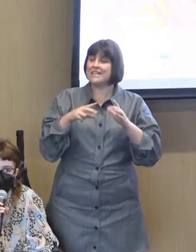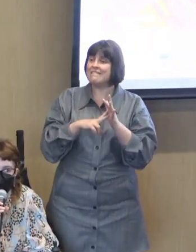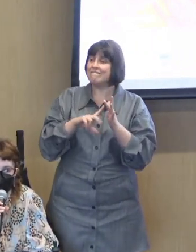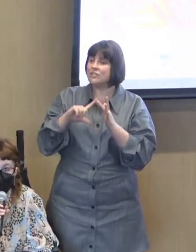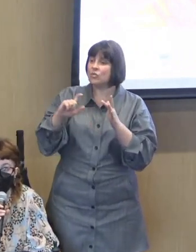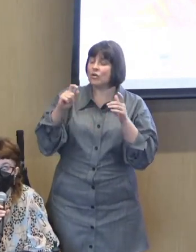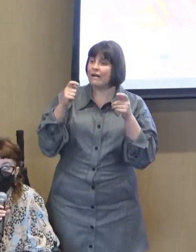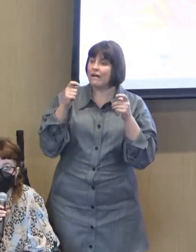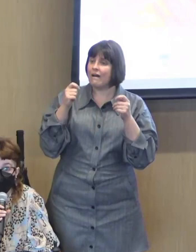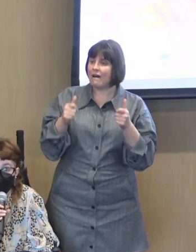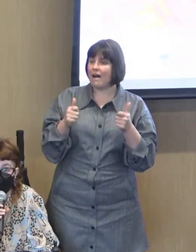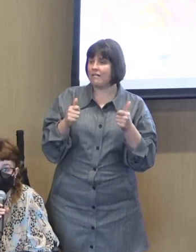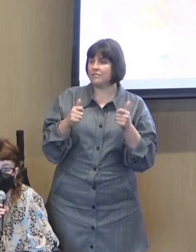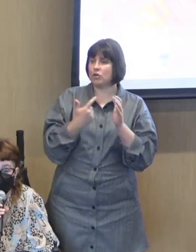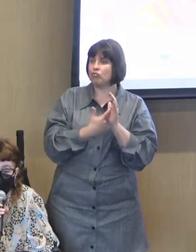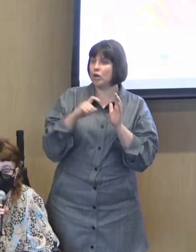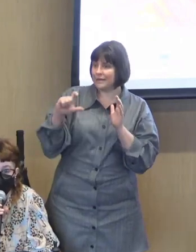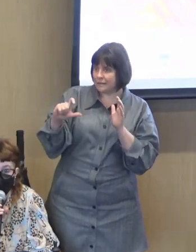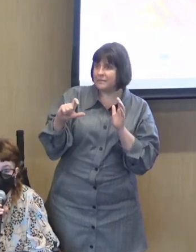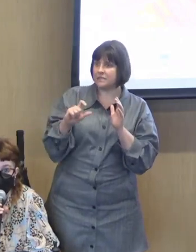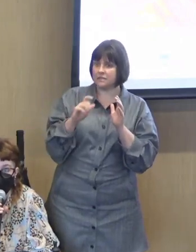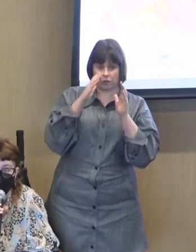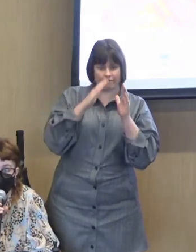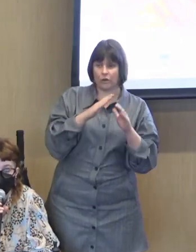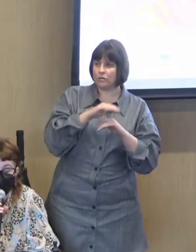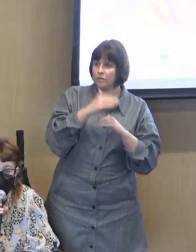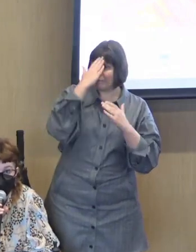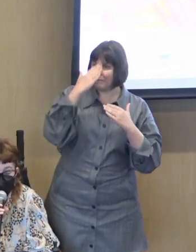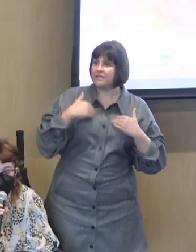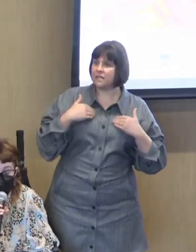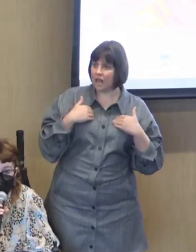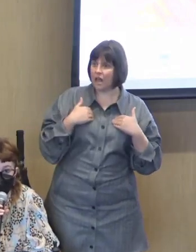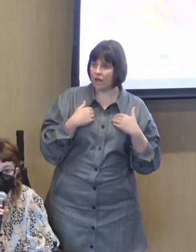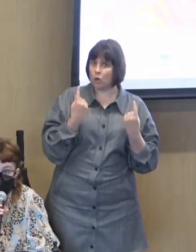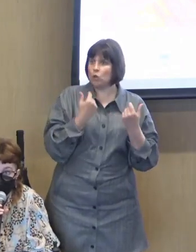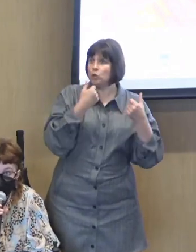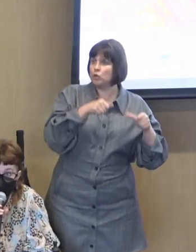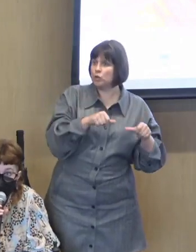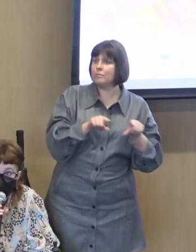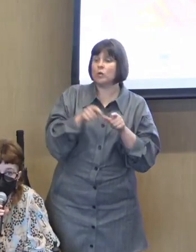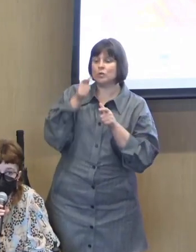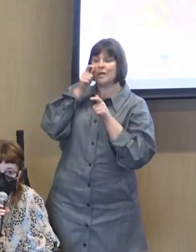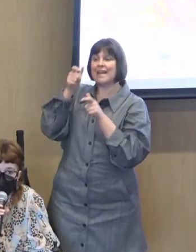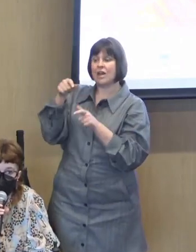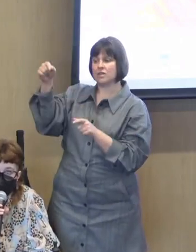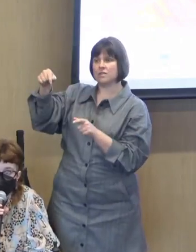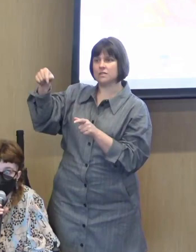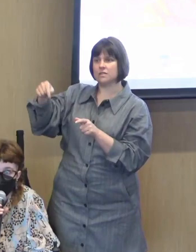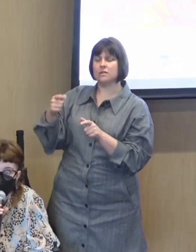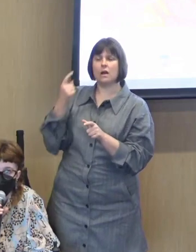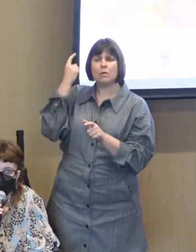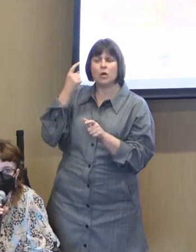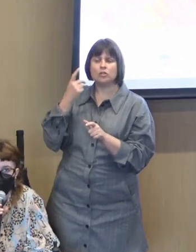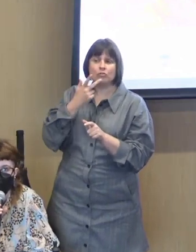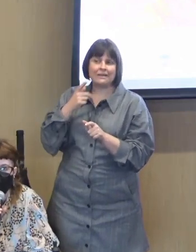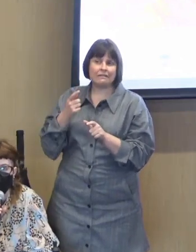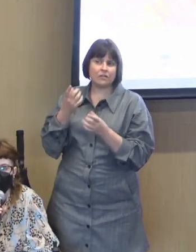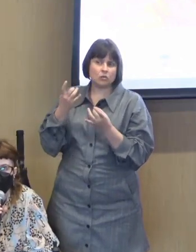royal commission has been around both mental health consumers but also carers i wonder if um it's already been considered